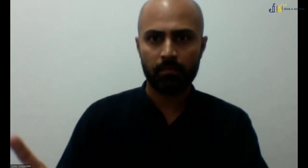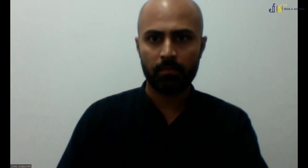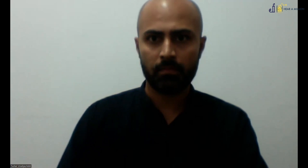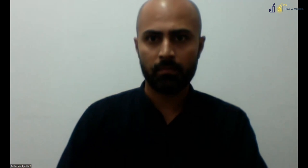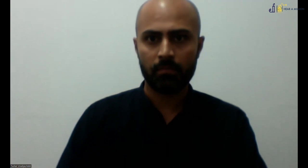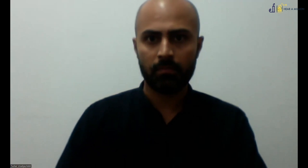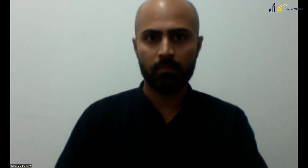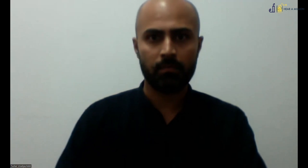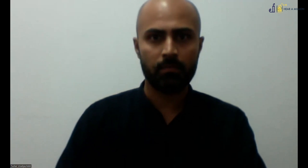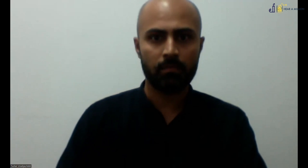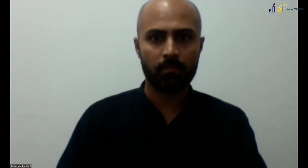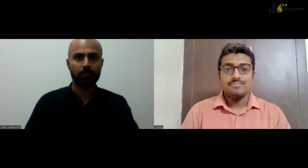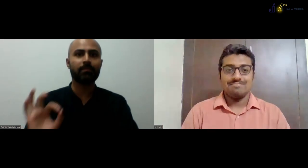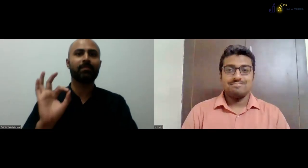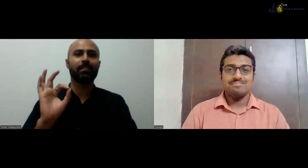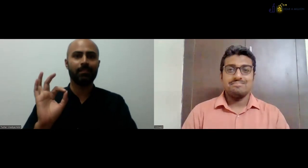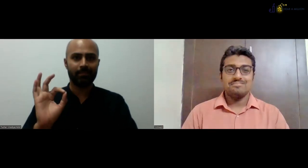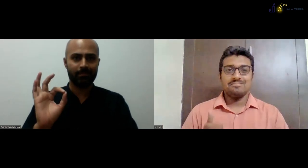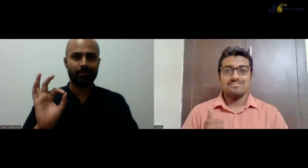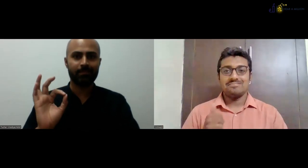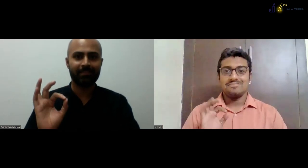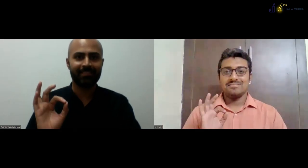Vishwajit requests you to please switch on your camera.